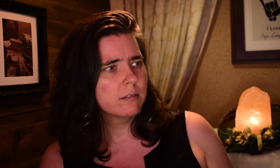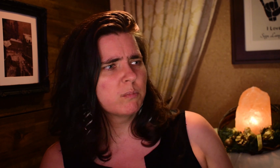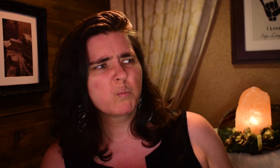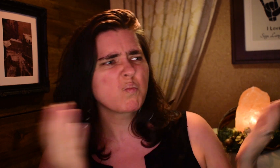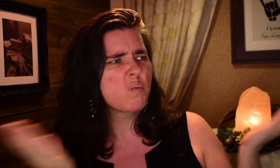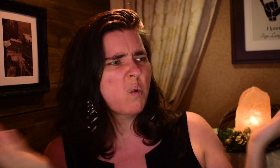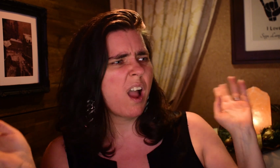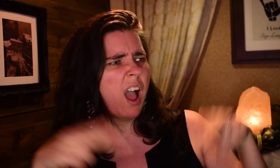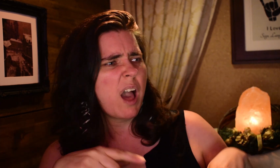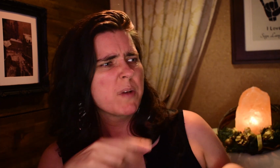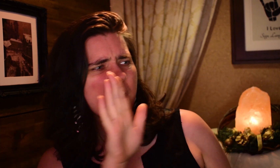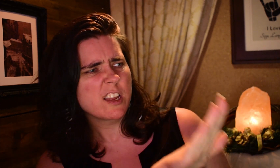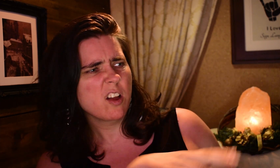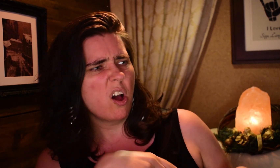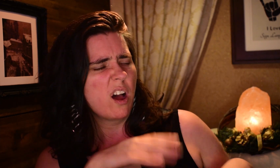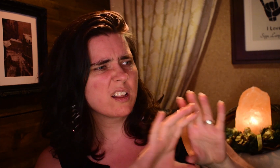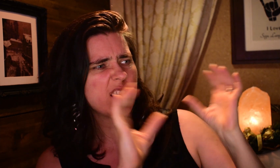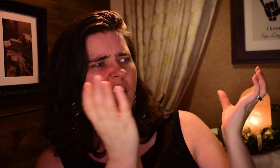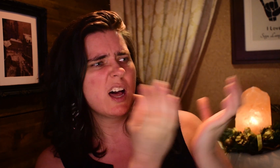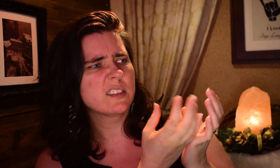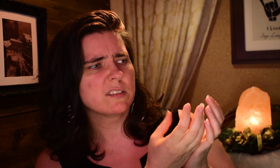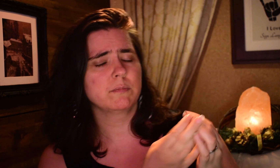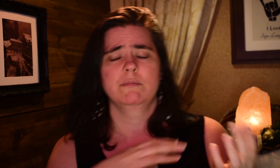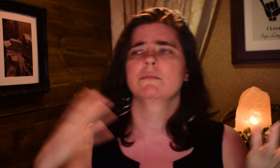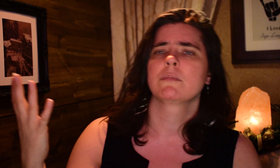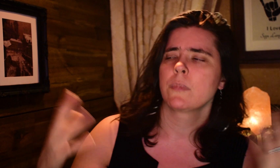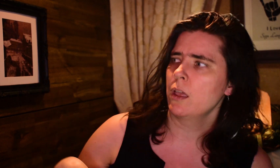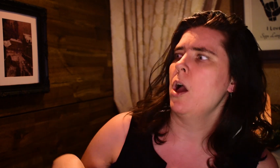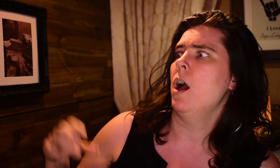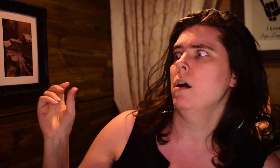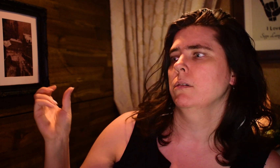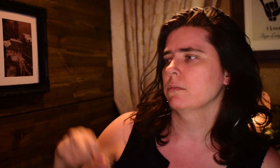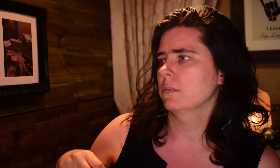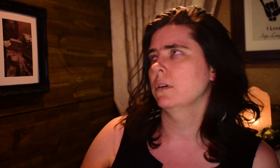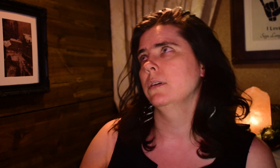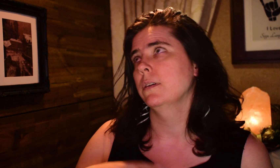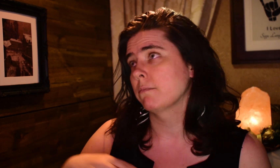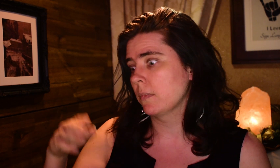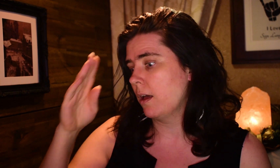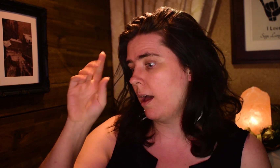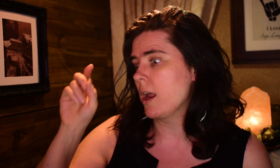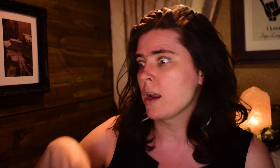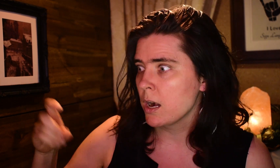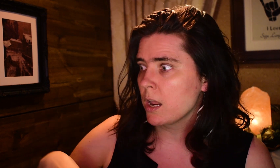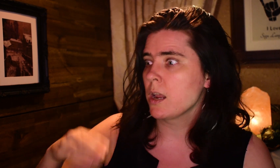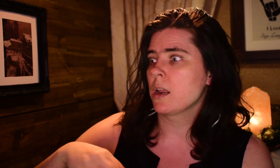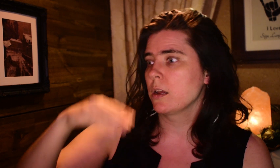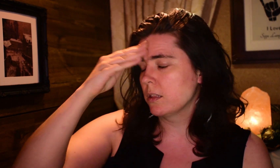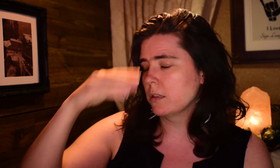doing? What happened in your class? Oh. I